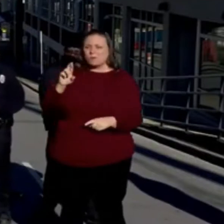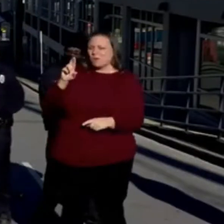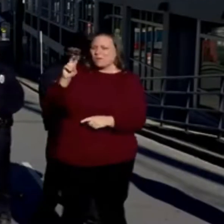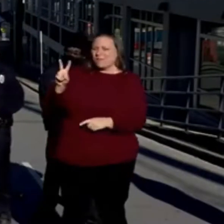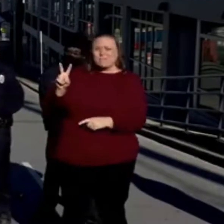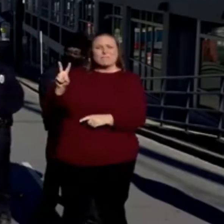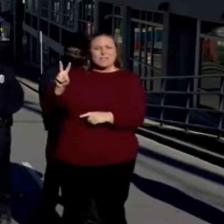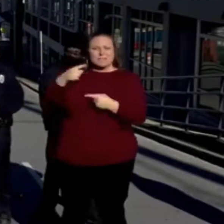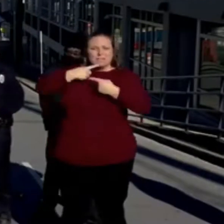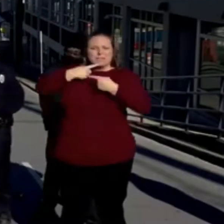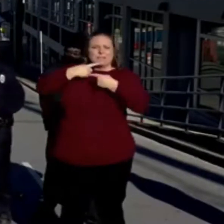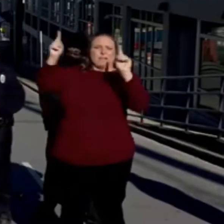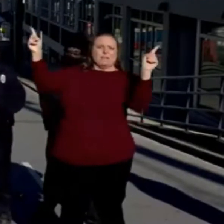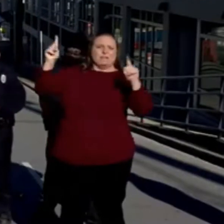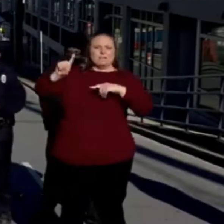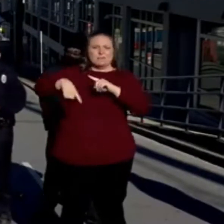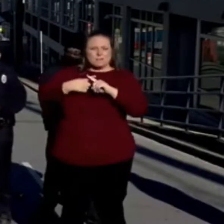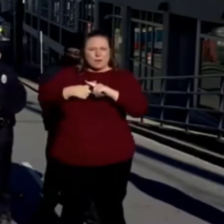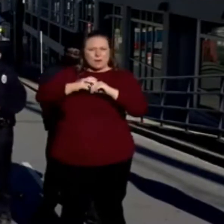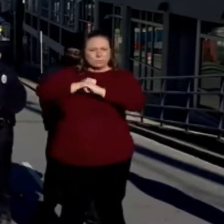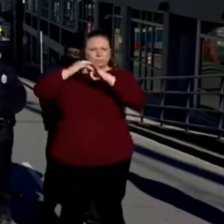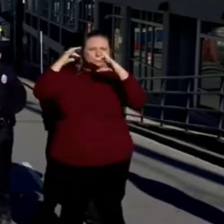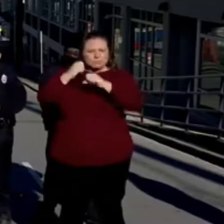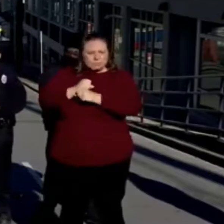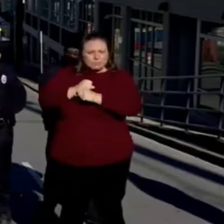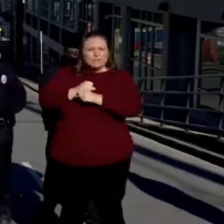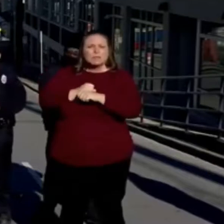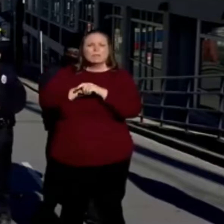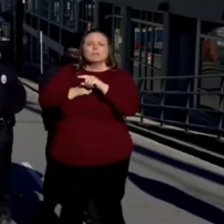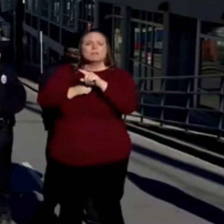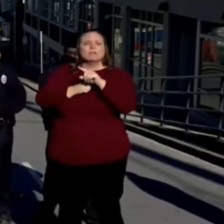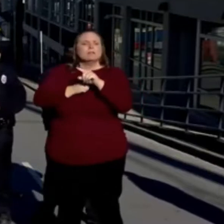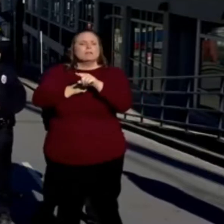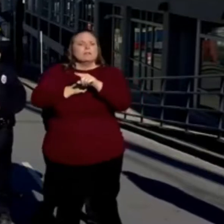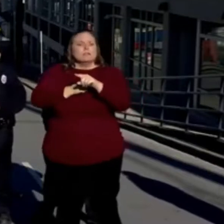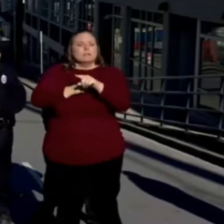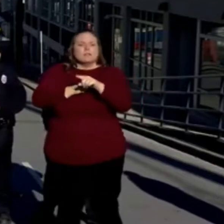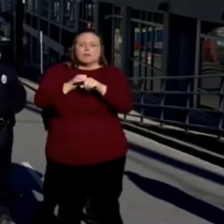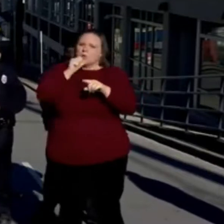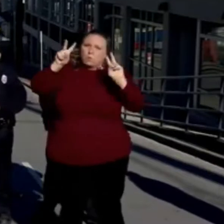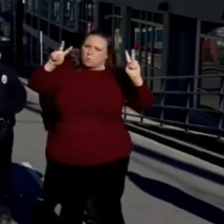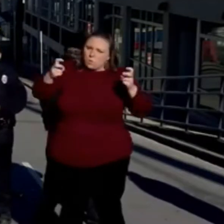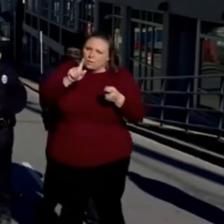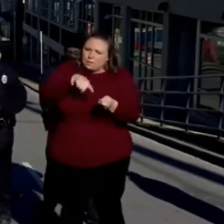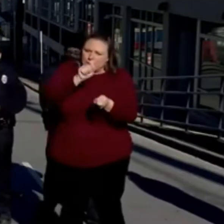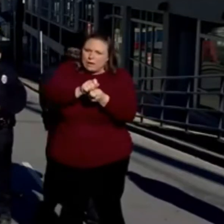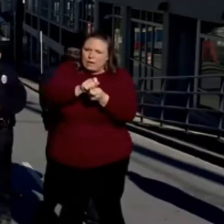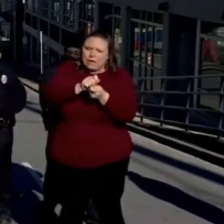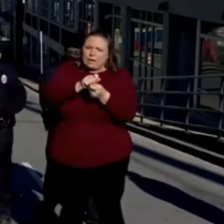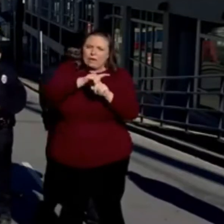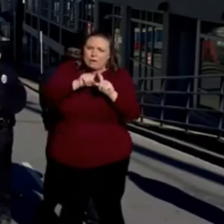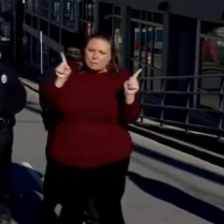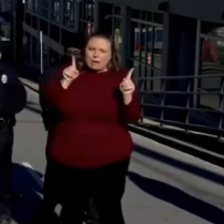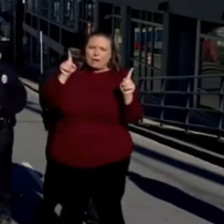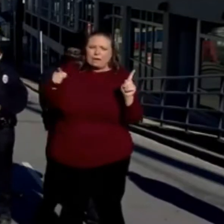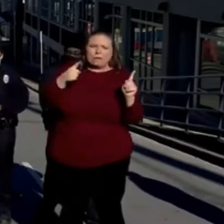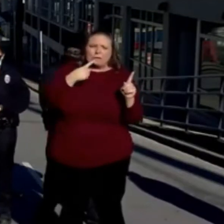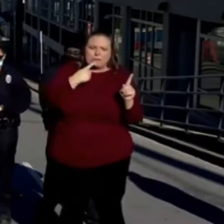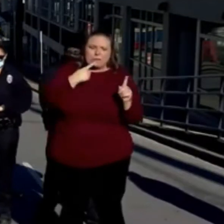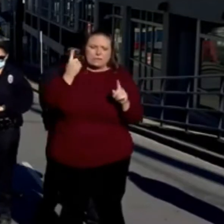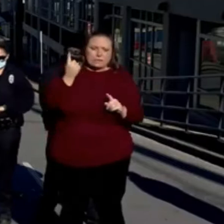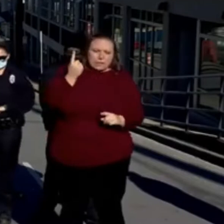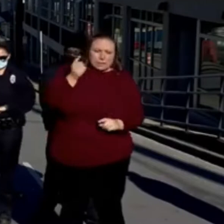started making an announcement. Somewhere along the lines, don't quote me exactly, but there's